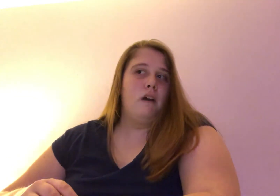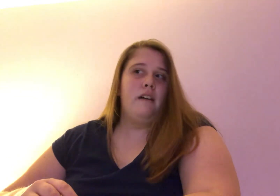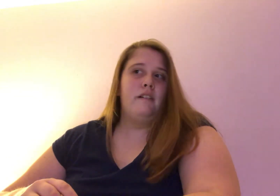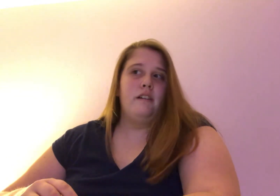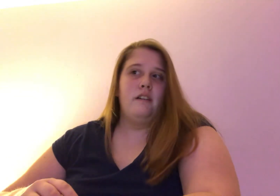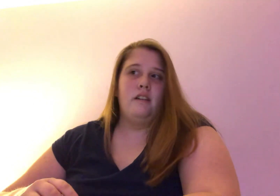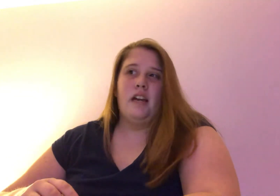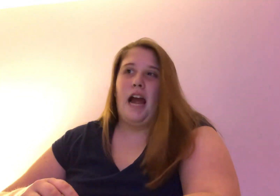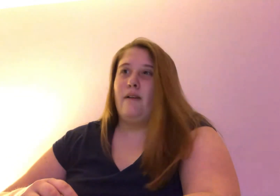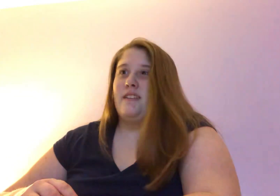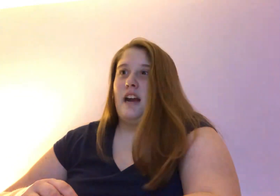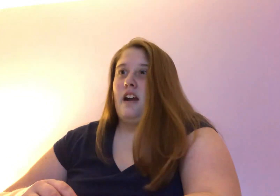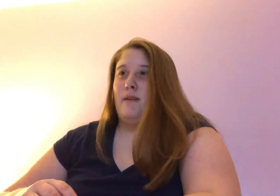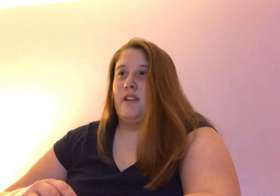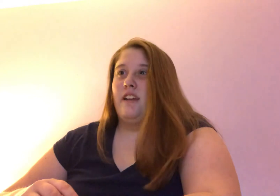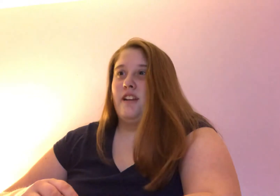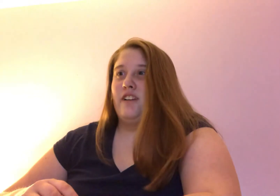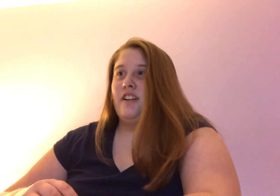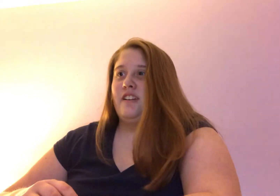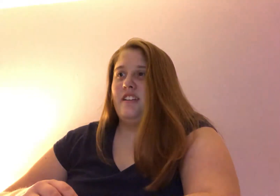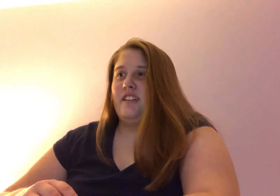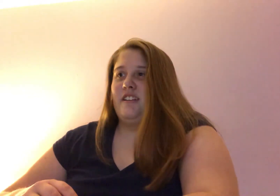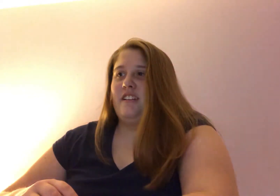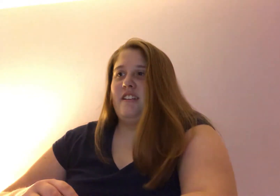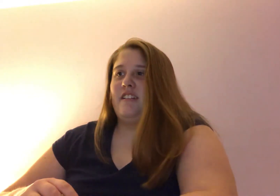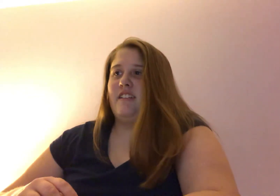But I was thinking of it. Oh.